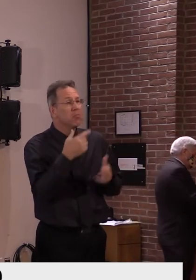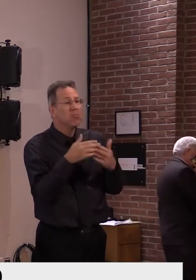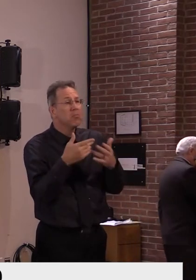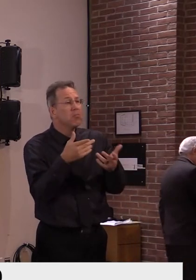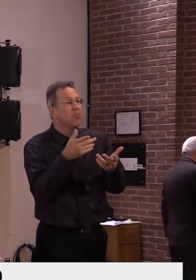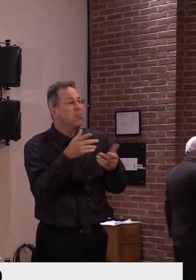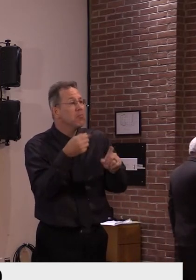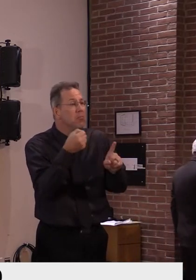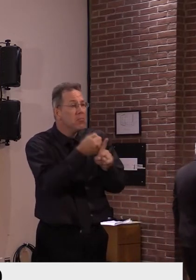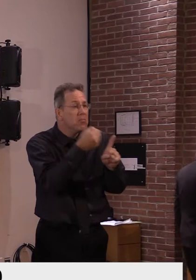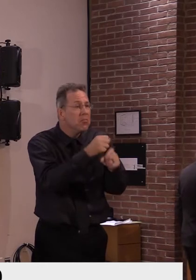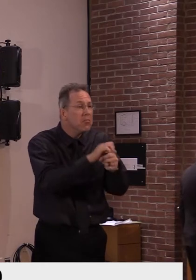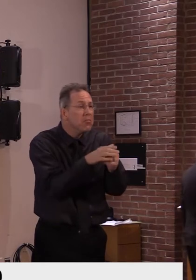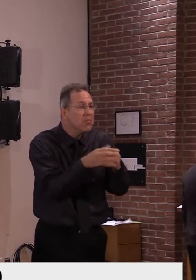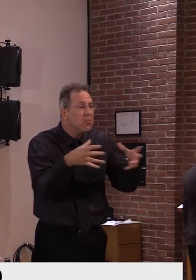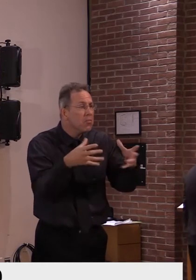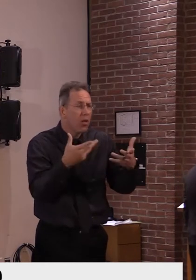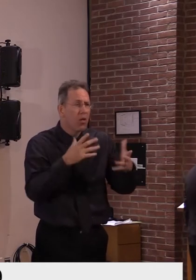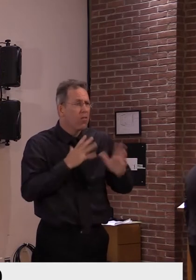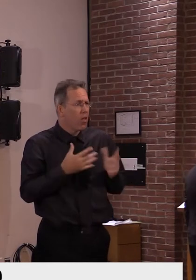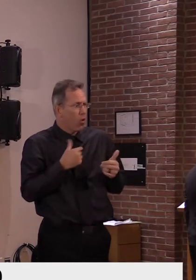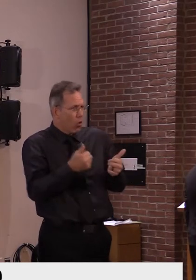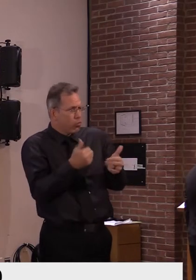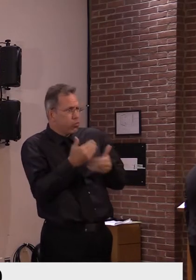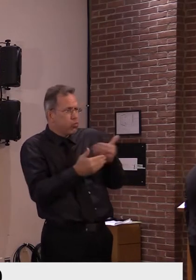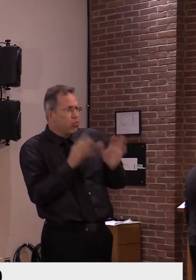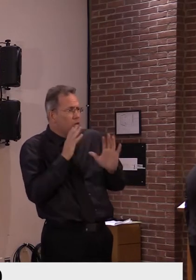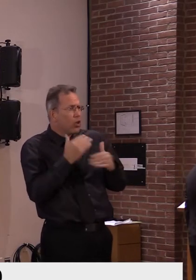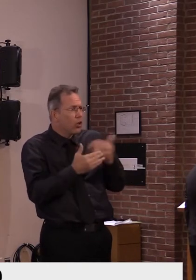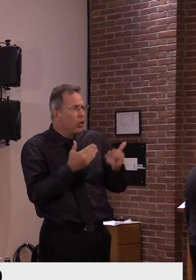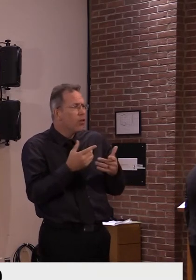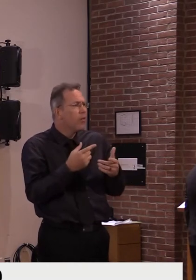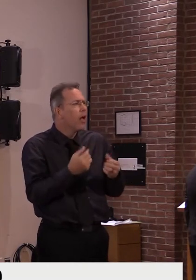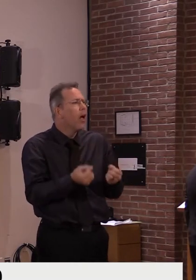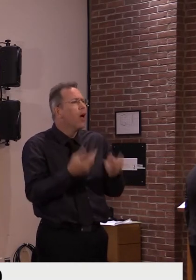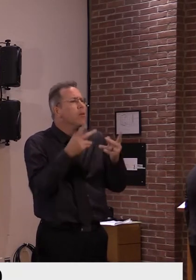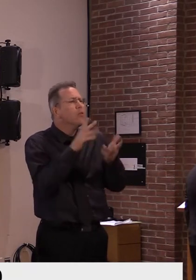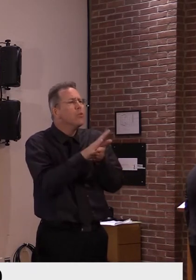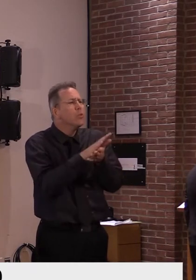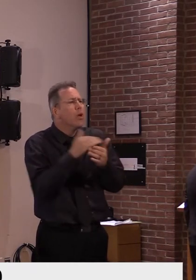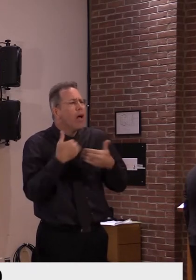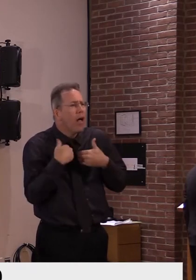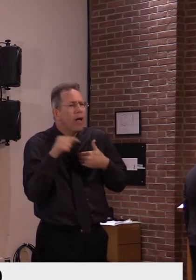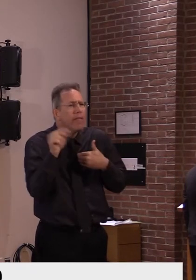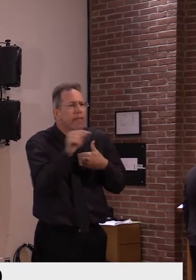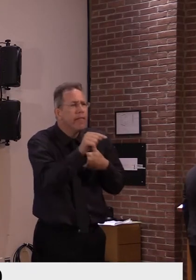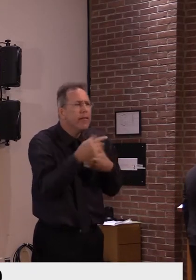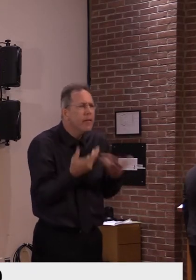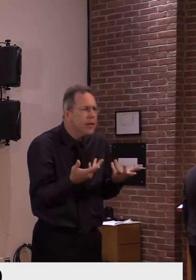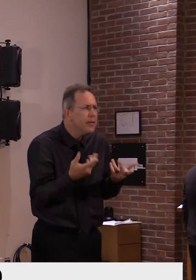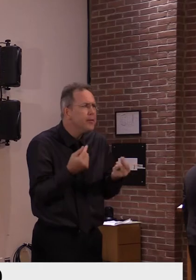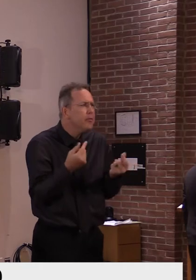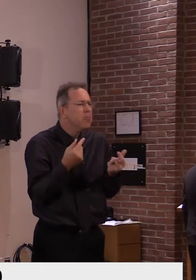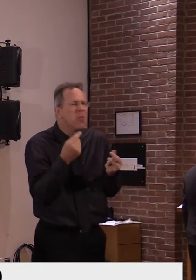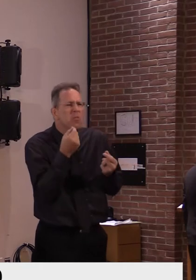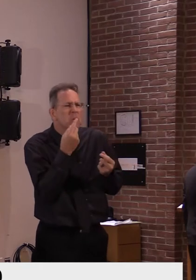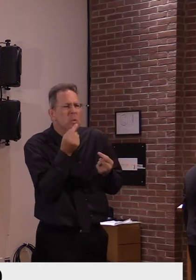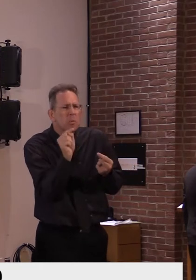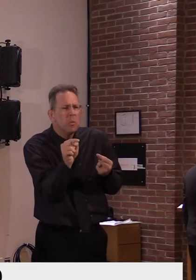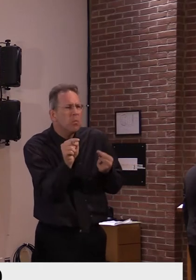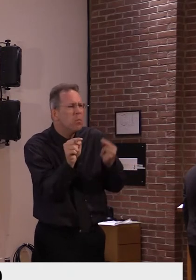large, when you look at the numbers of schools in the state and the numbers that have been impacted and the small numbers per school that have been impacted,